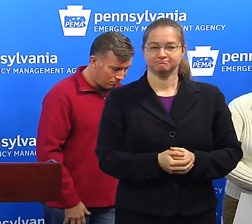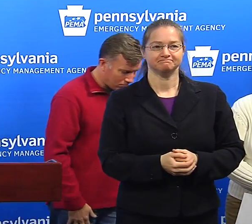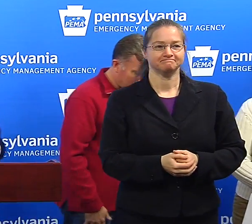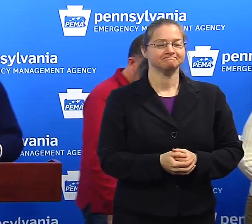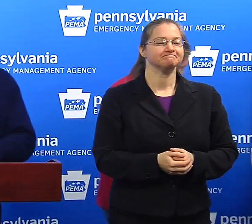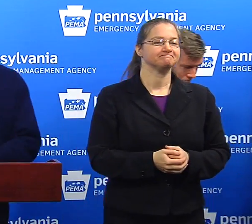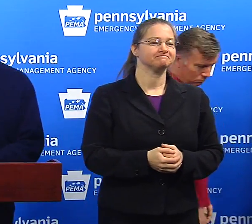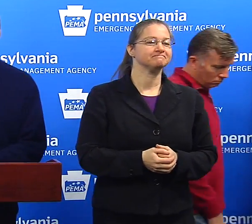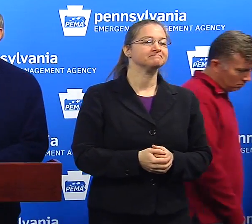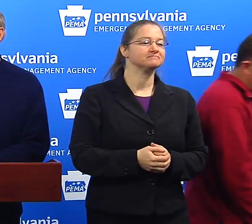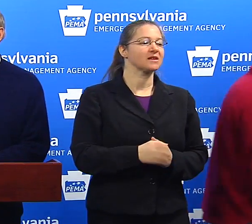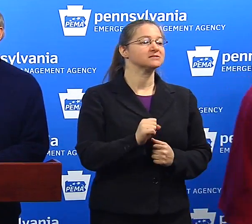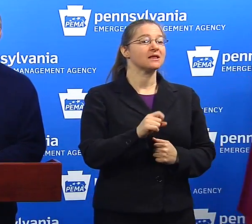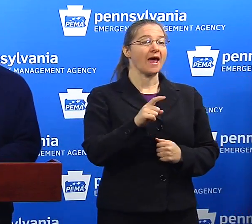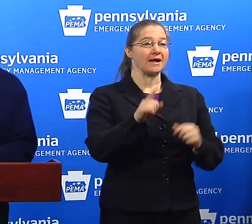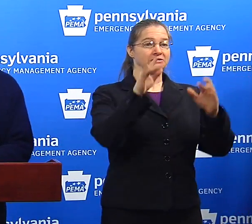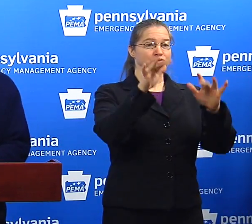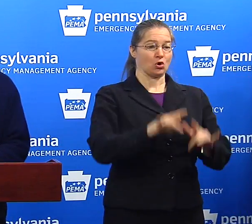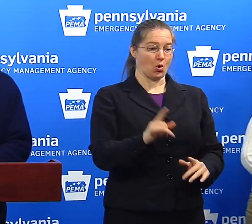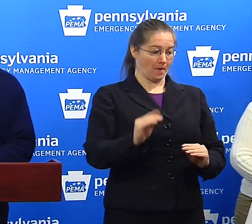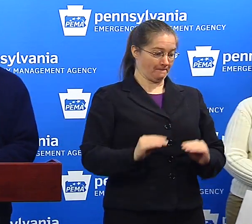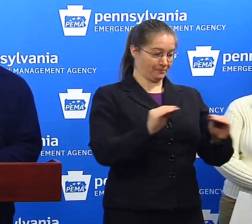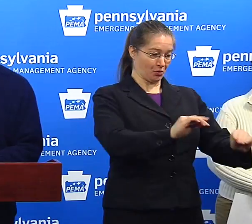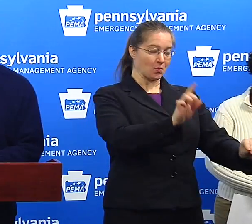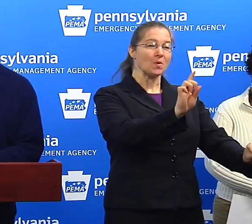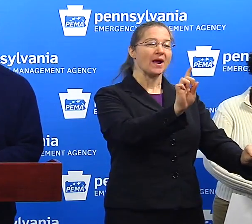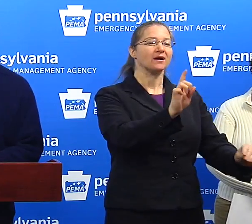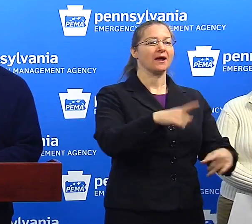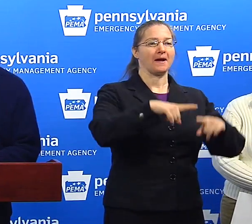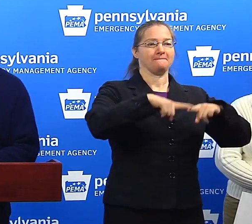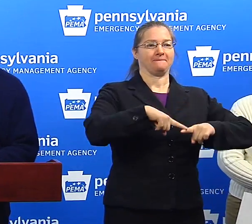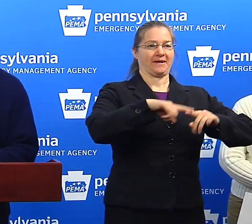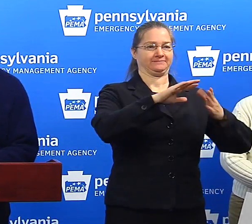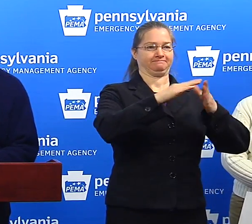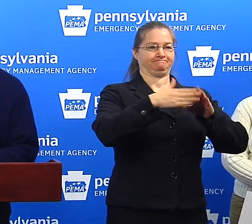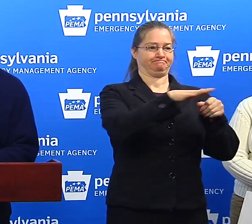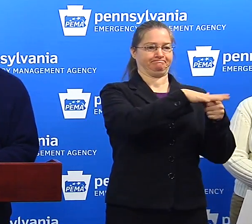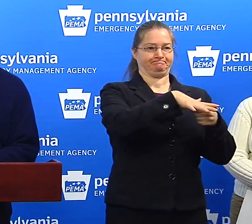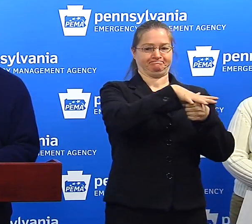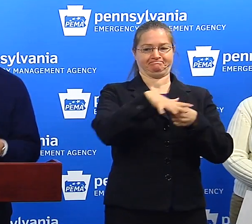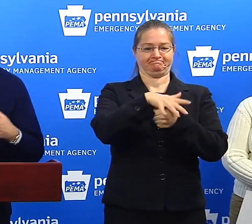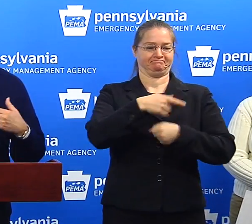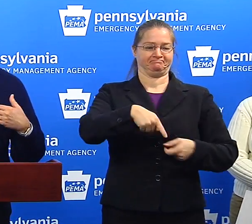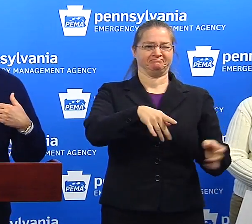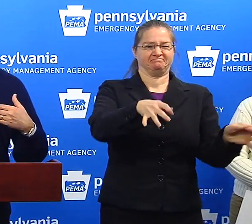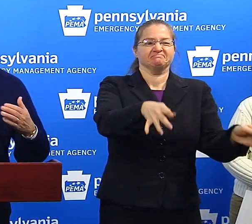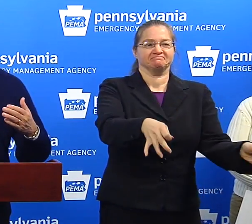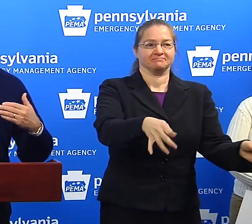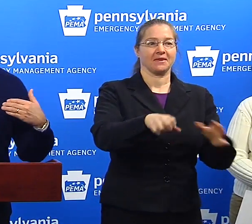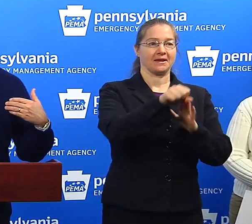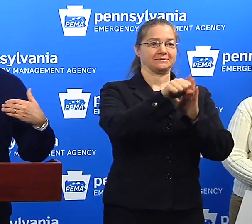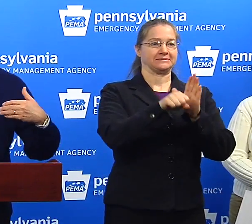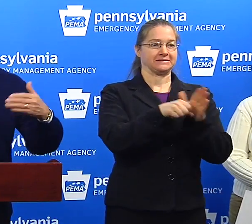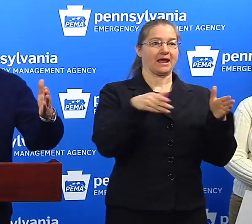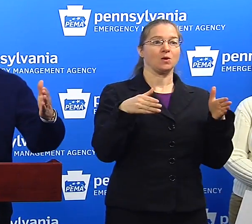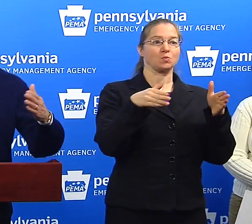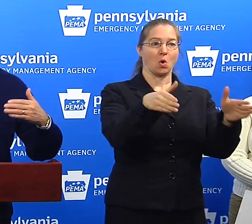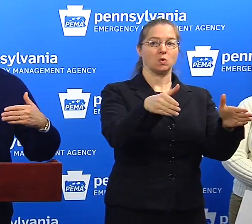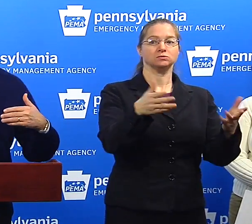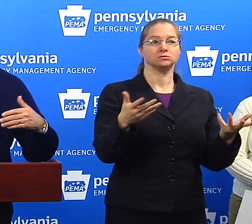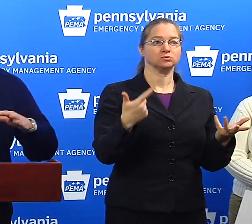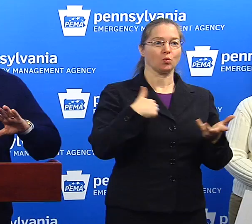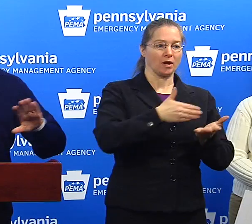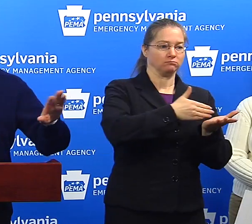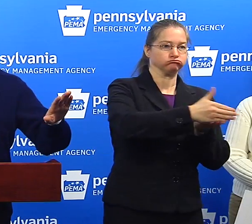Yeah, that's going to... Where the snow is going to go is going to vary from municipality to municipality. On the state roads, we've been